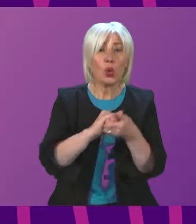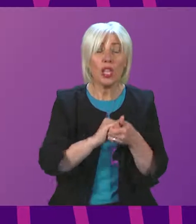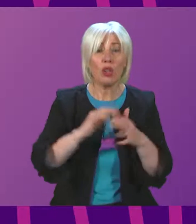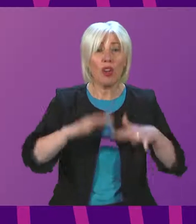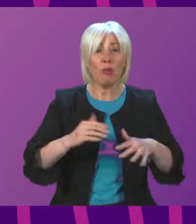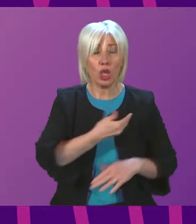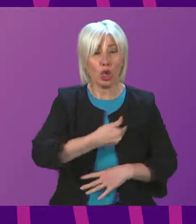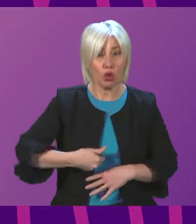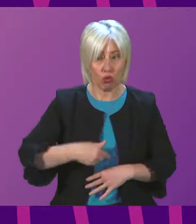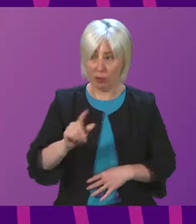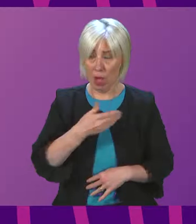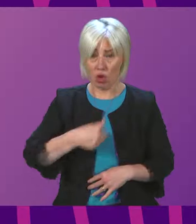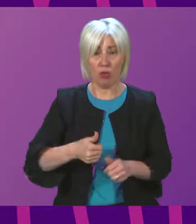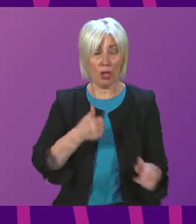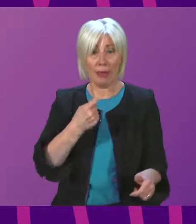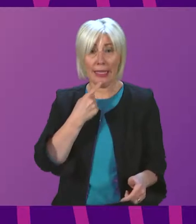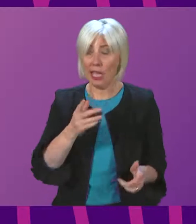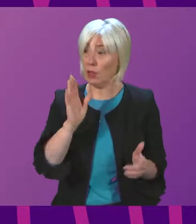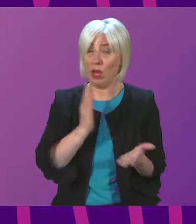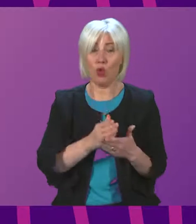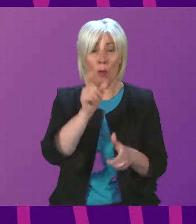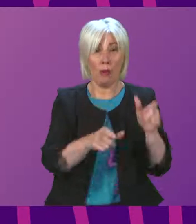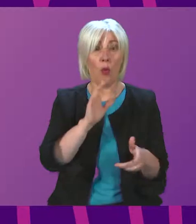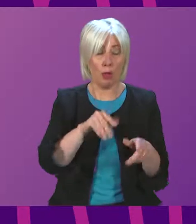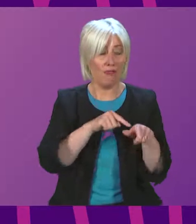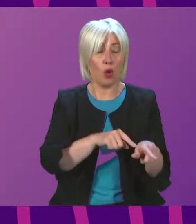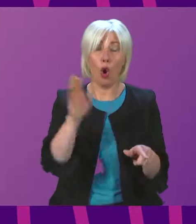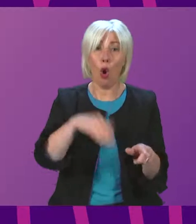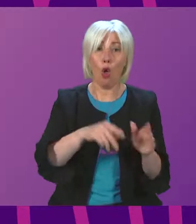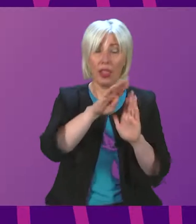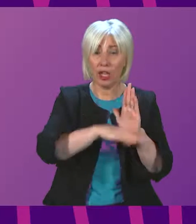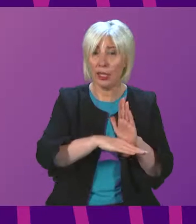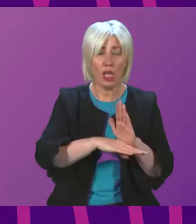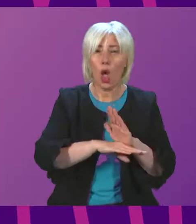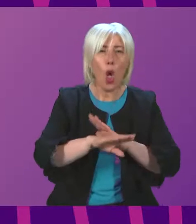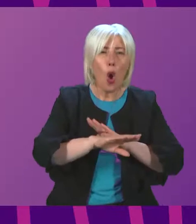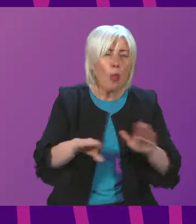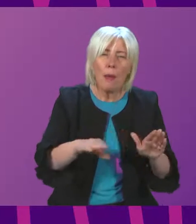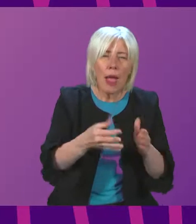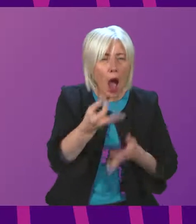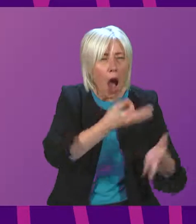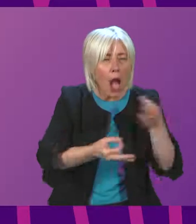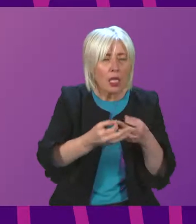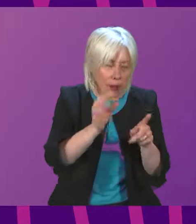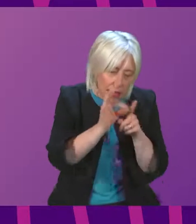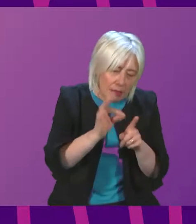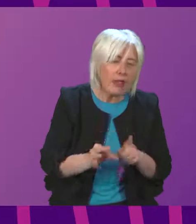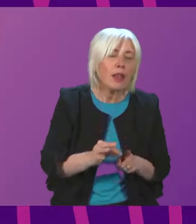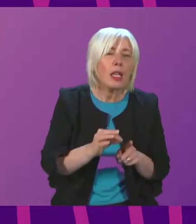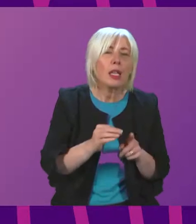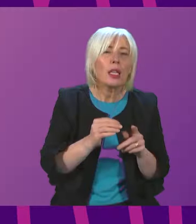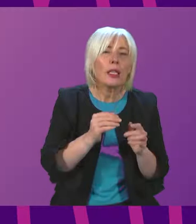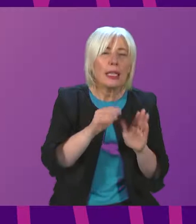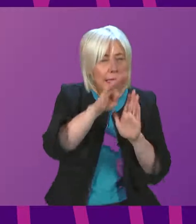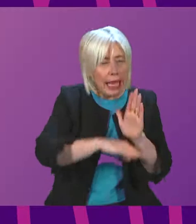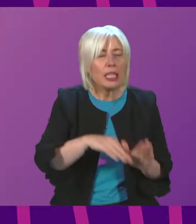will expect that households are compliant with any legislation, but not likely to ask questions about specific standards, but